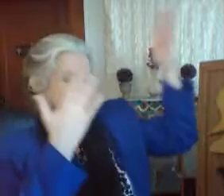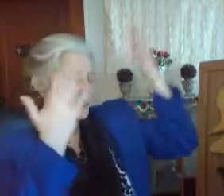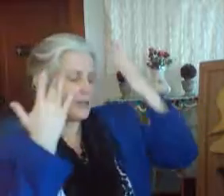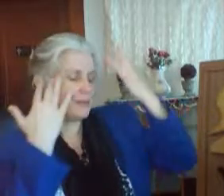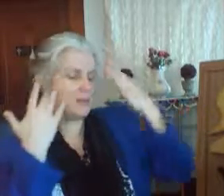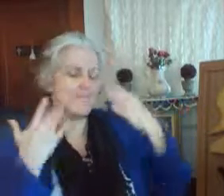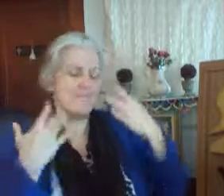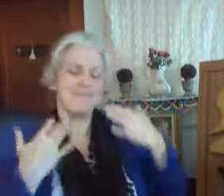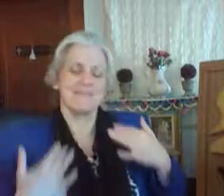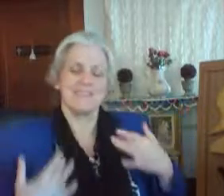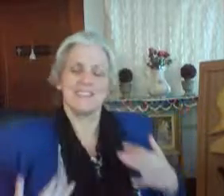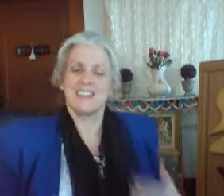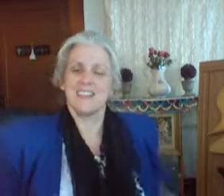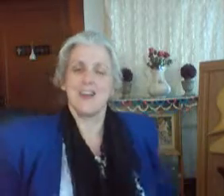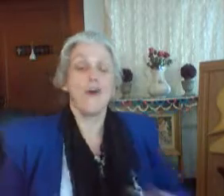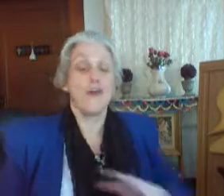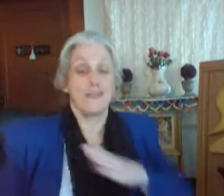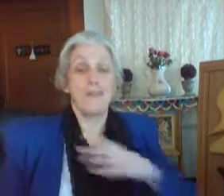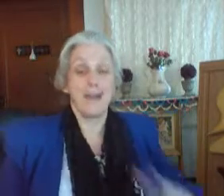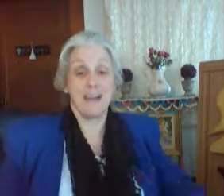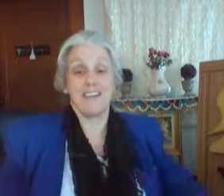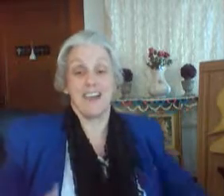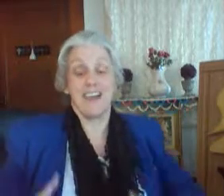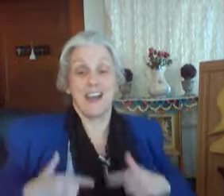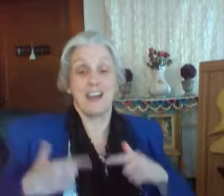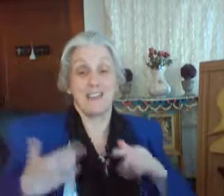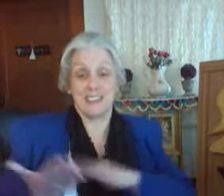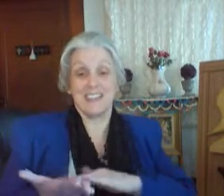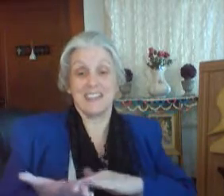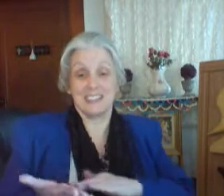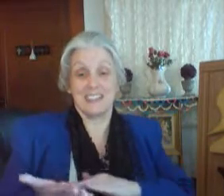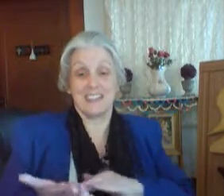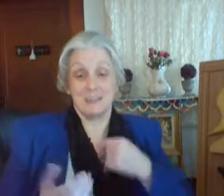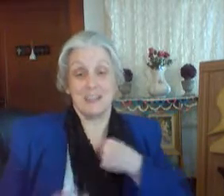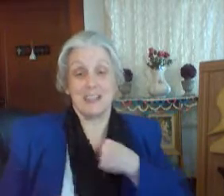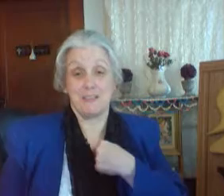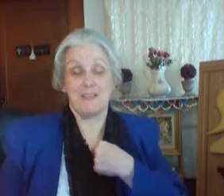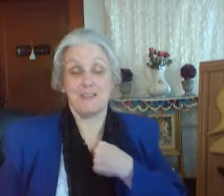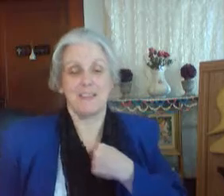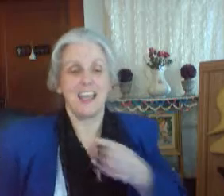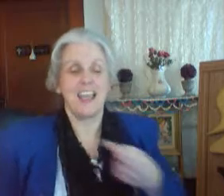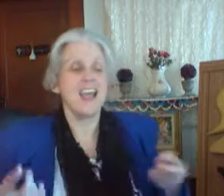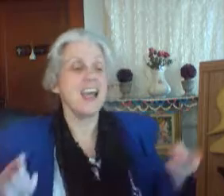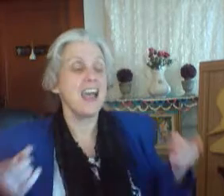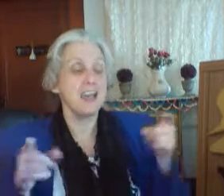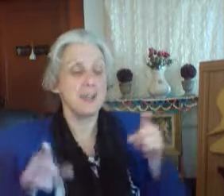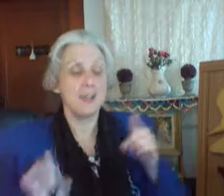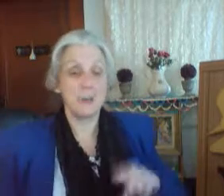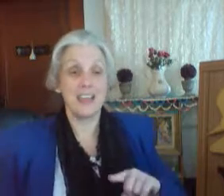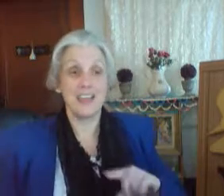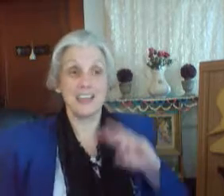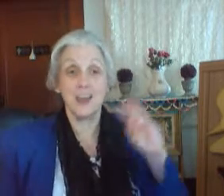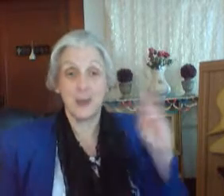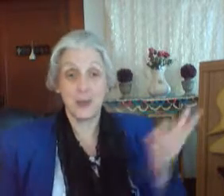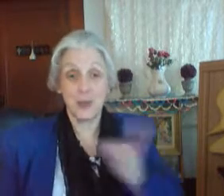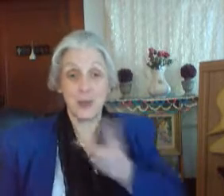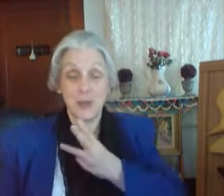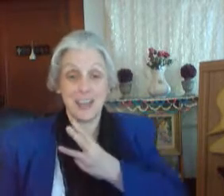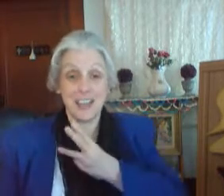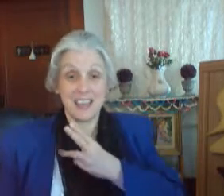over me. And when we reach the prone,